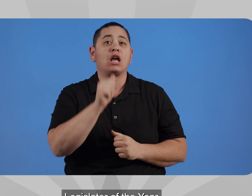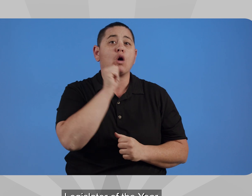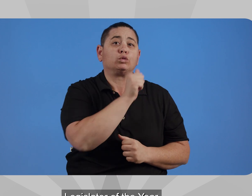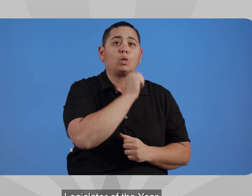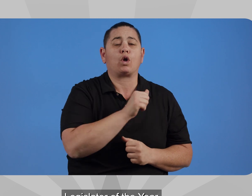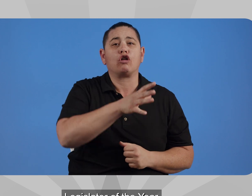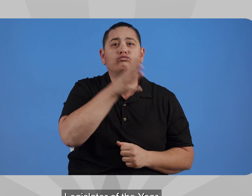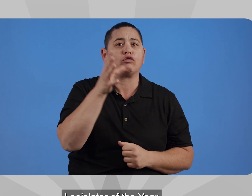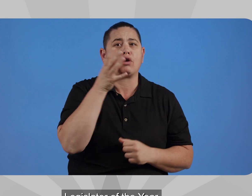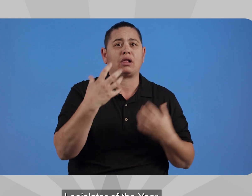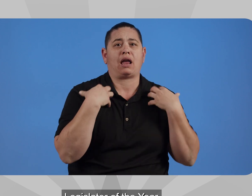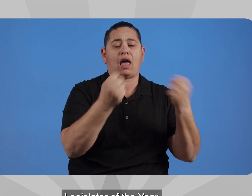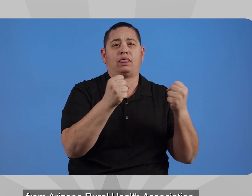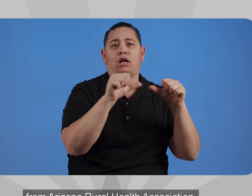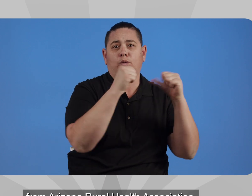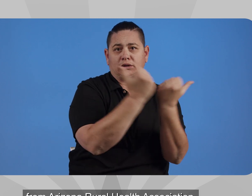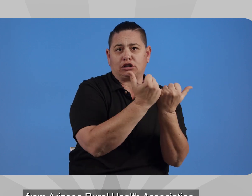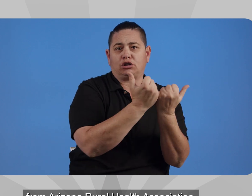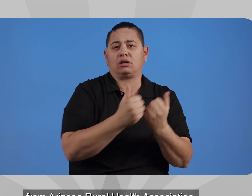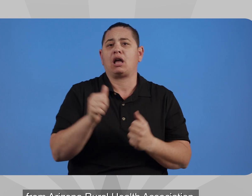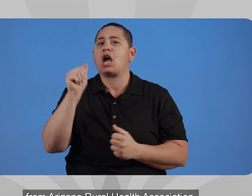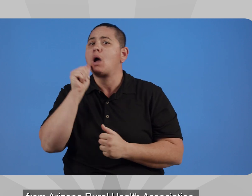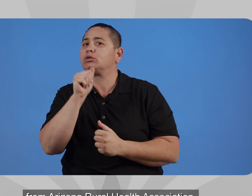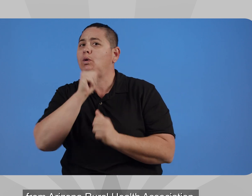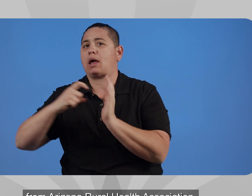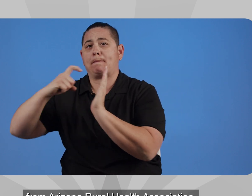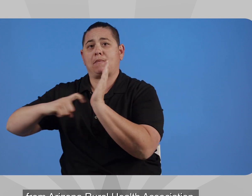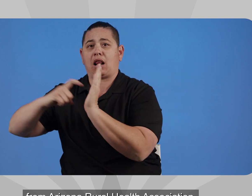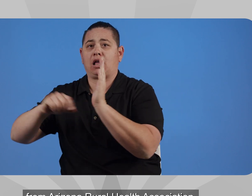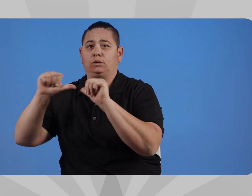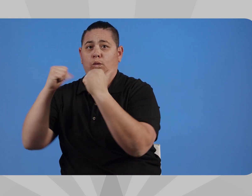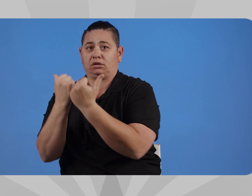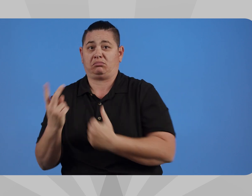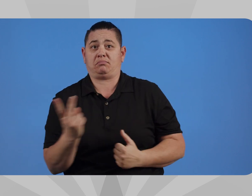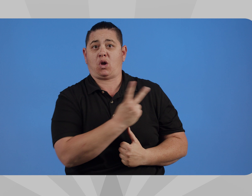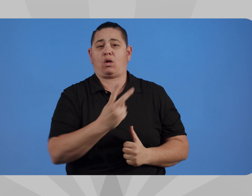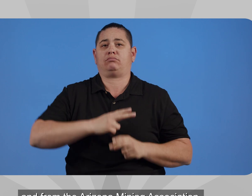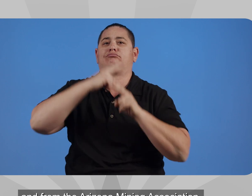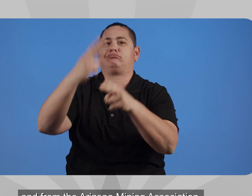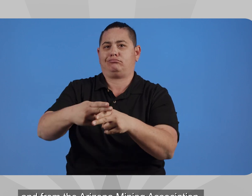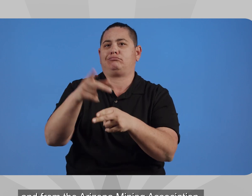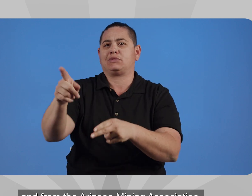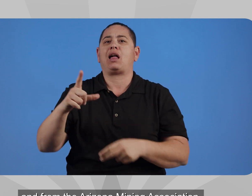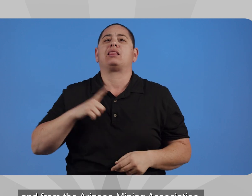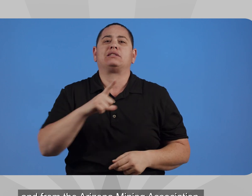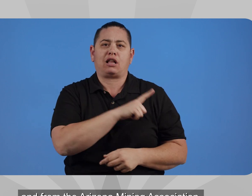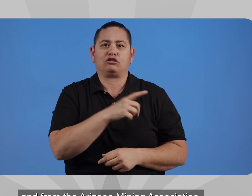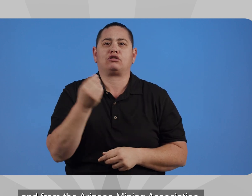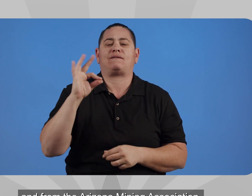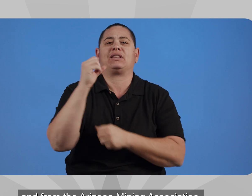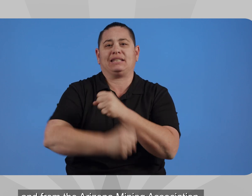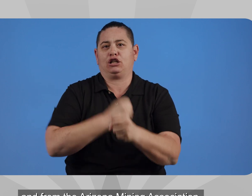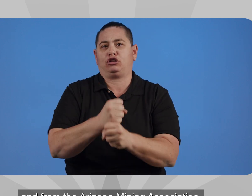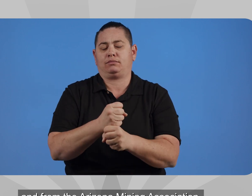Legislator of the Year from Arizona Rural Health Association, and from the Arizona Mining